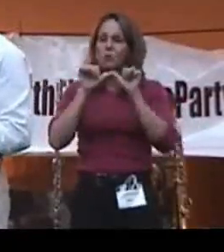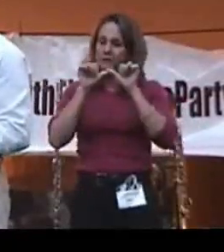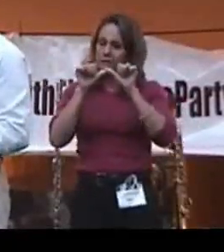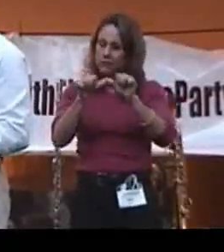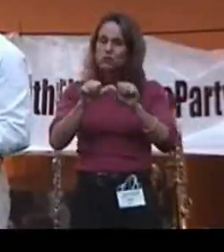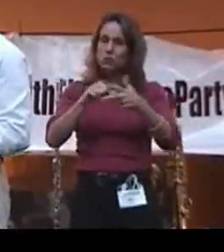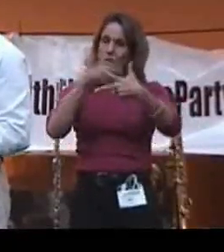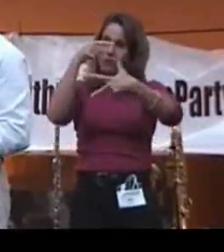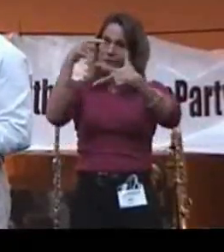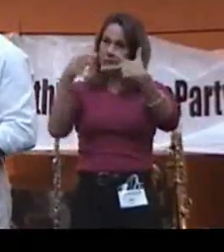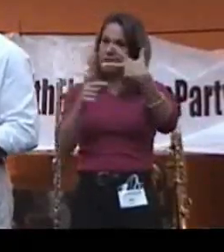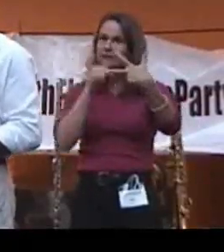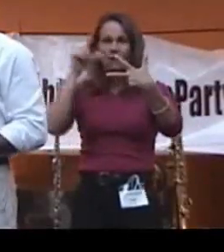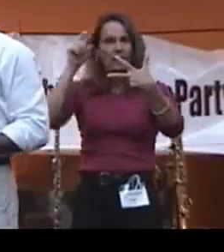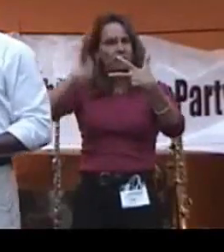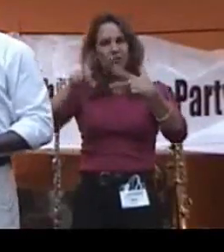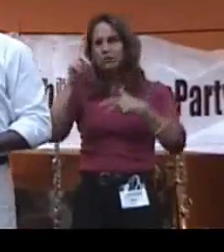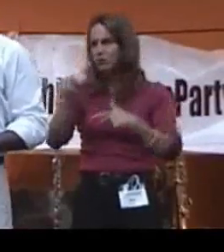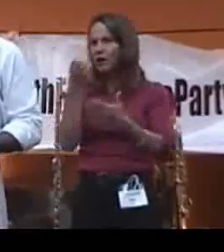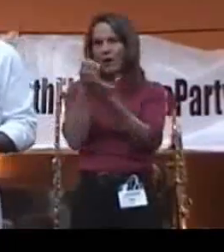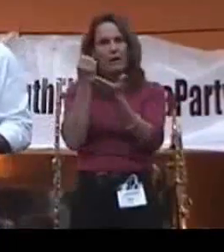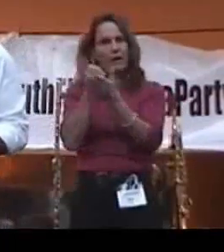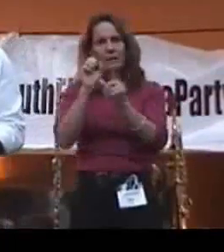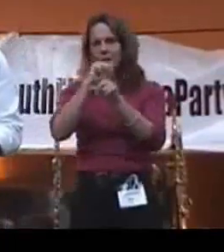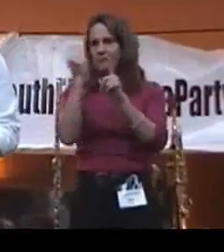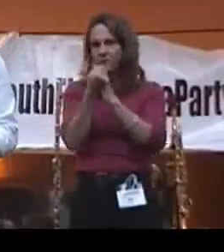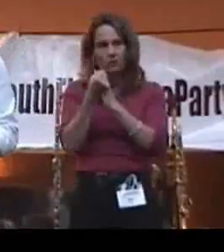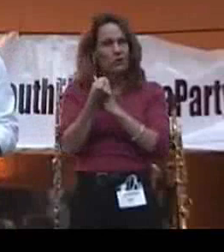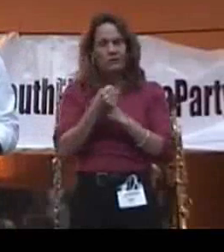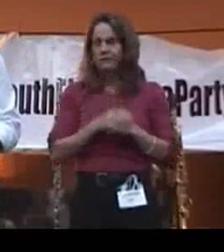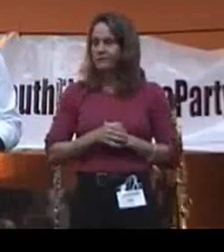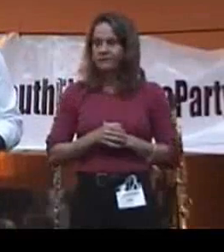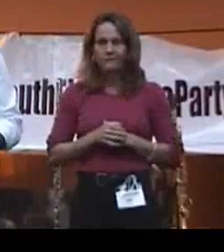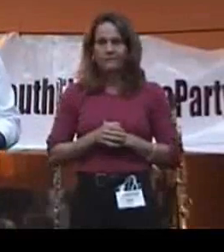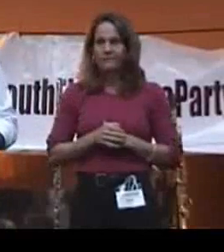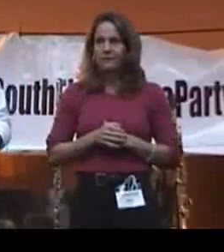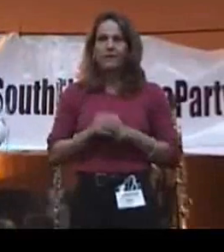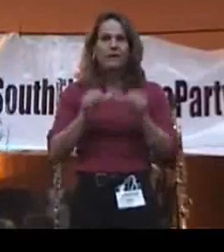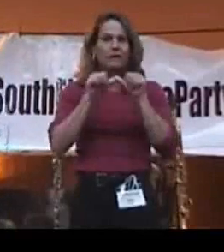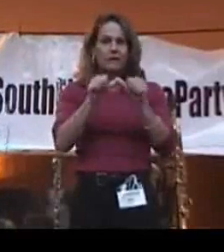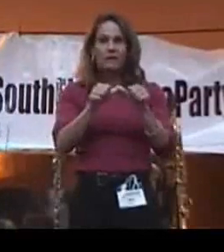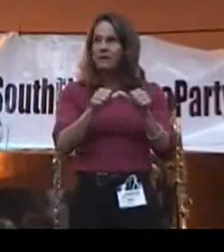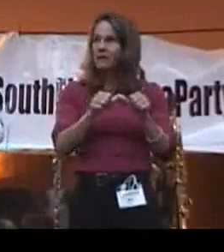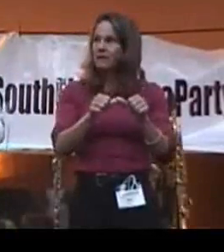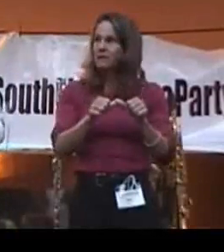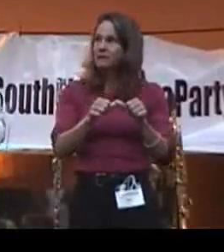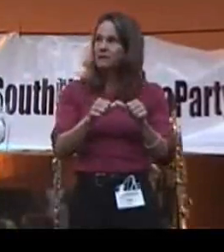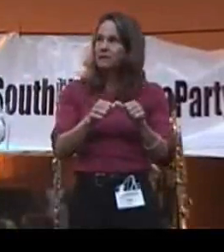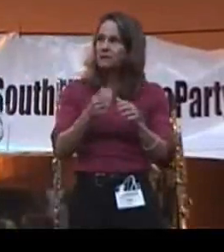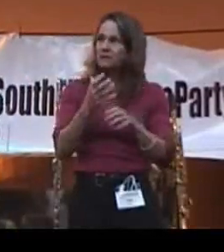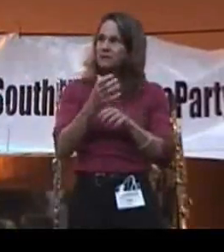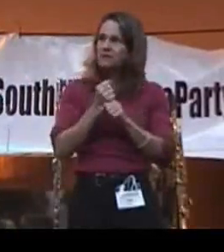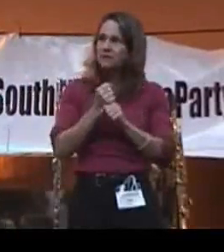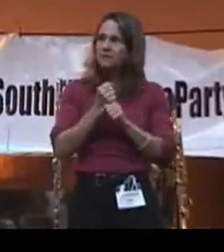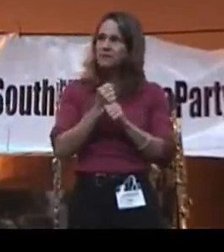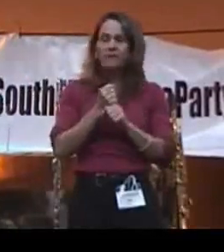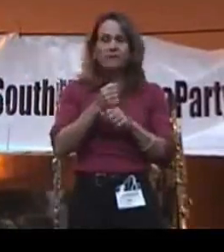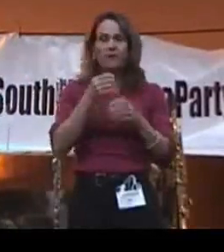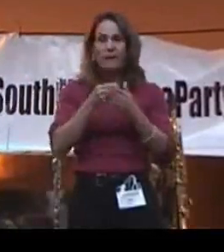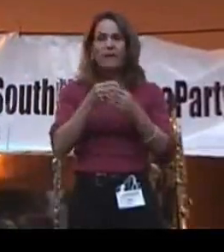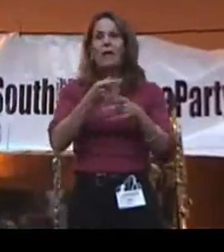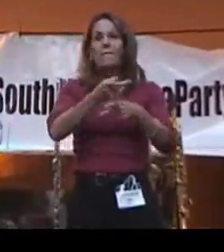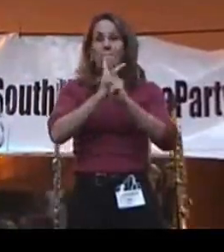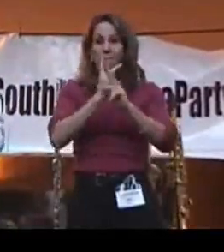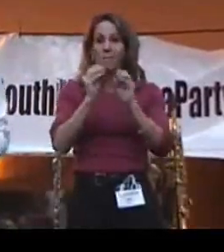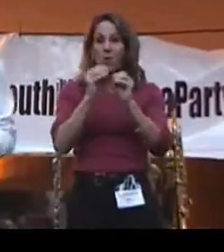to do the three things that you're not supposed to do in the economic situation in which we find ourselves. They'll continue to print more money. They'll continue to borrow more